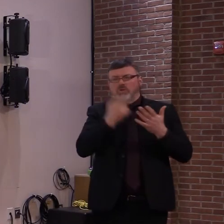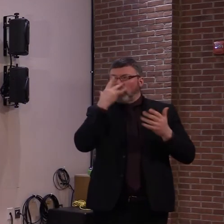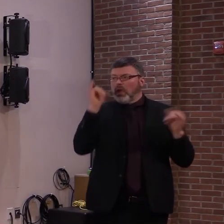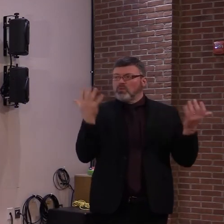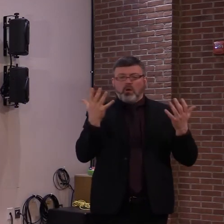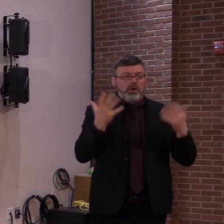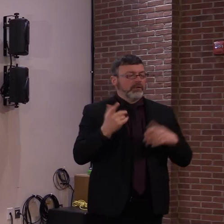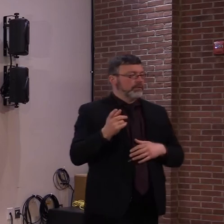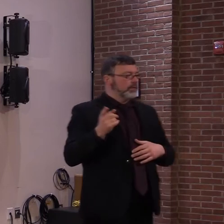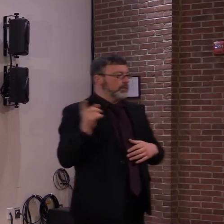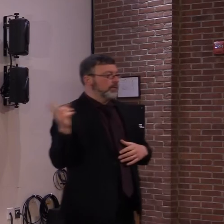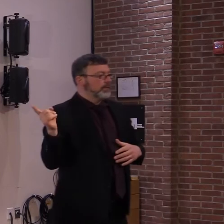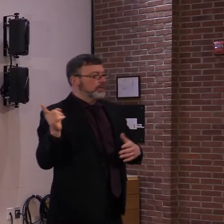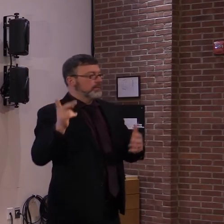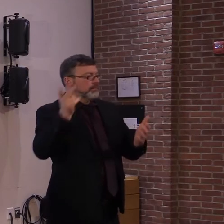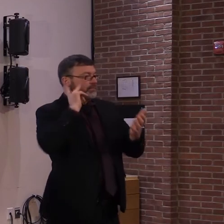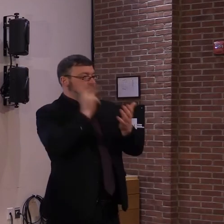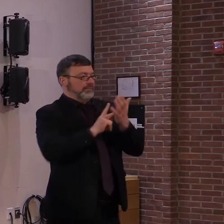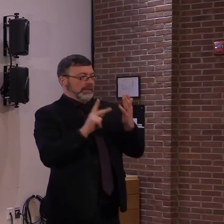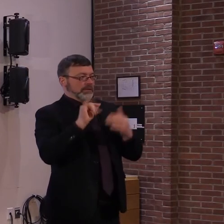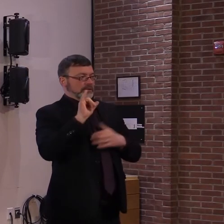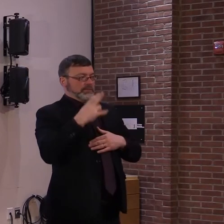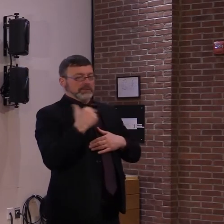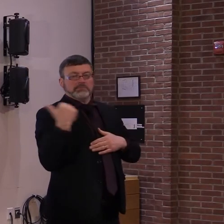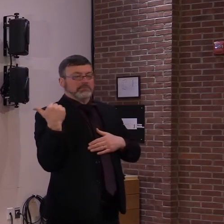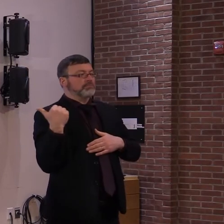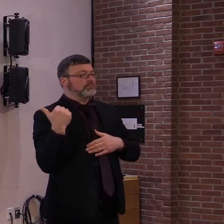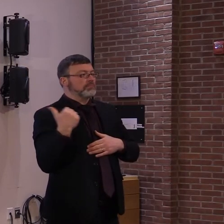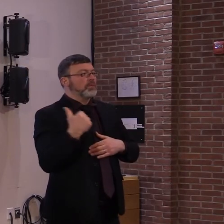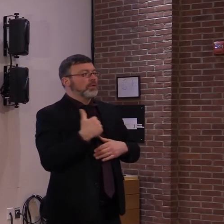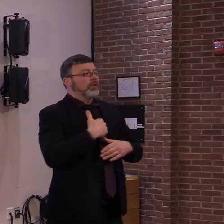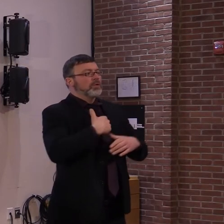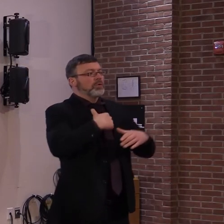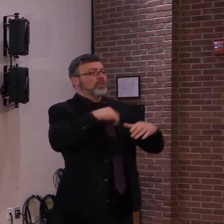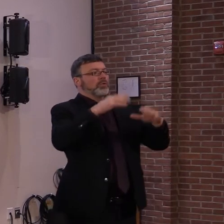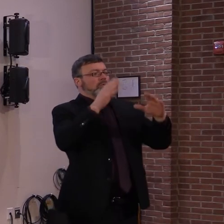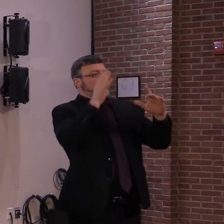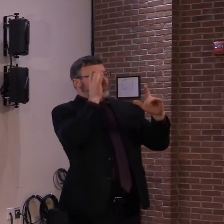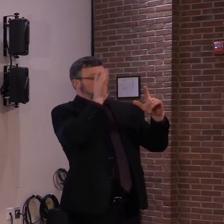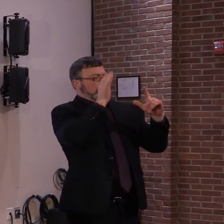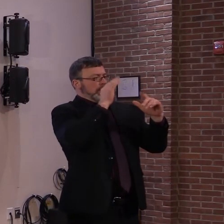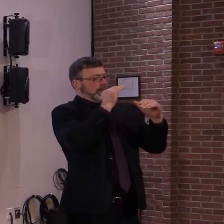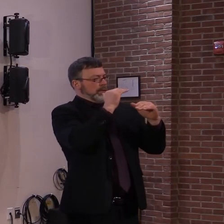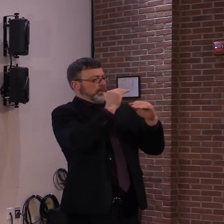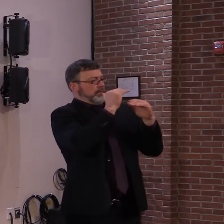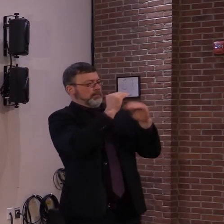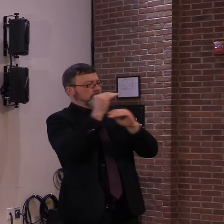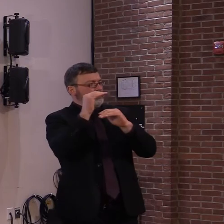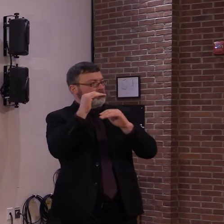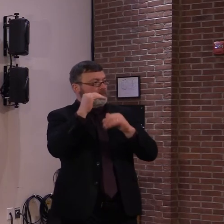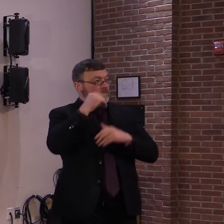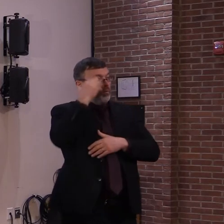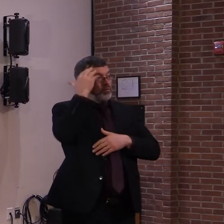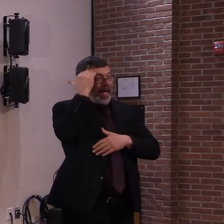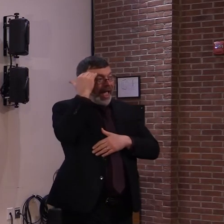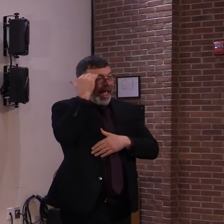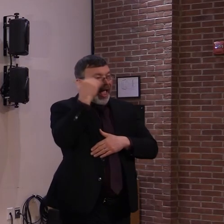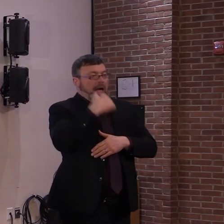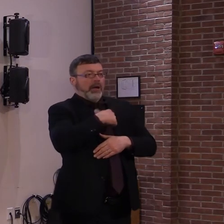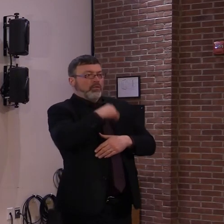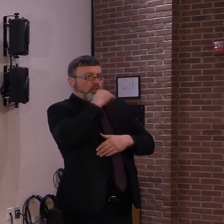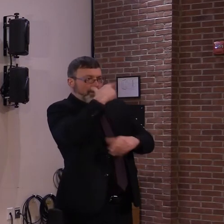This is Mike Smith. They'll be more limited in their operation, primarily because we won't have the vaccine. The vaccine limits the hours of operation.